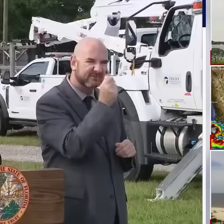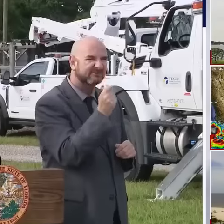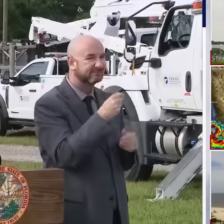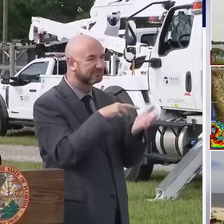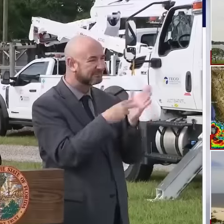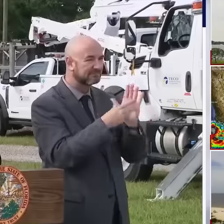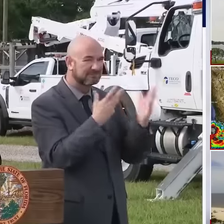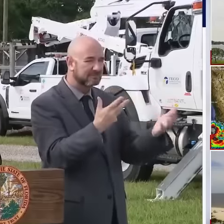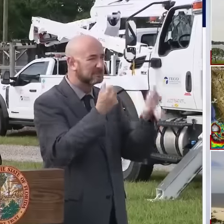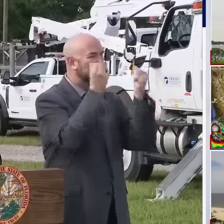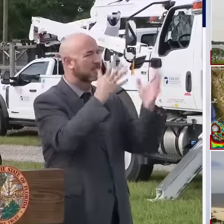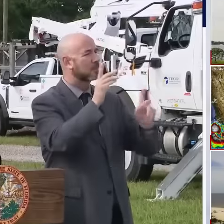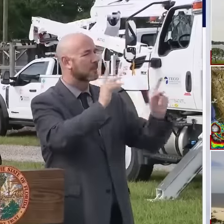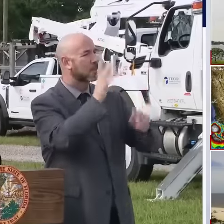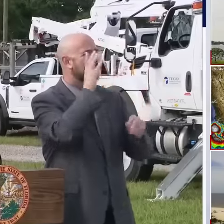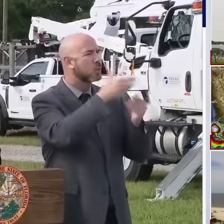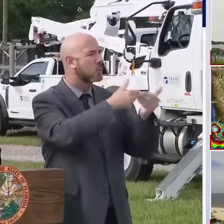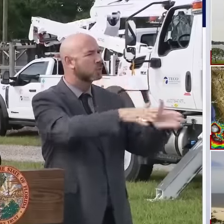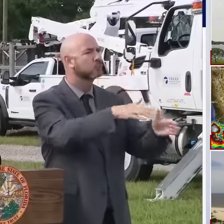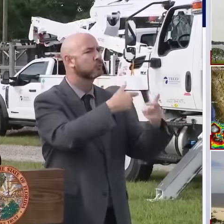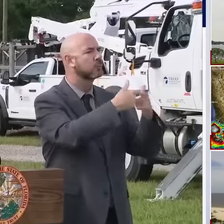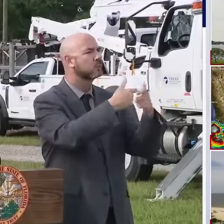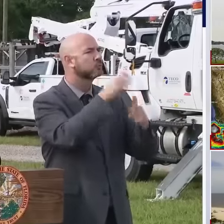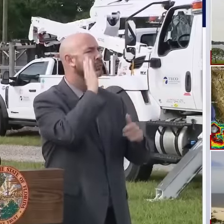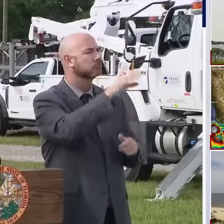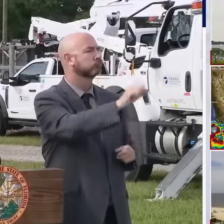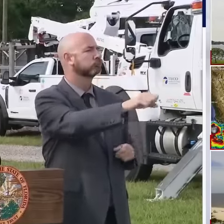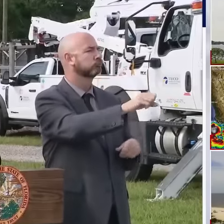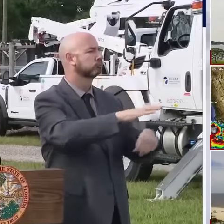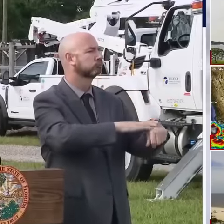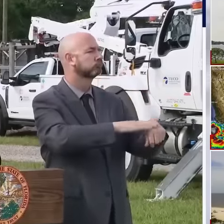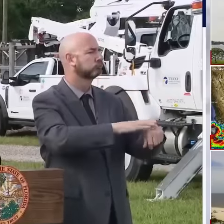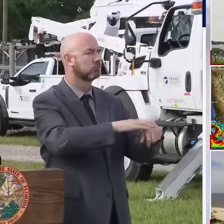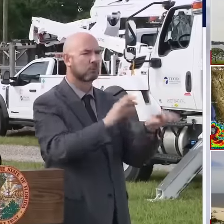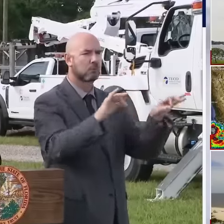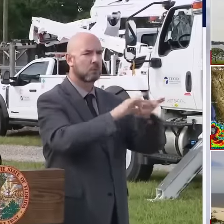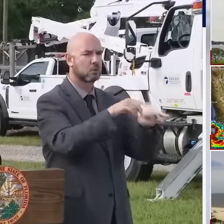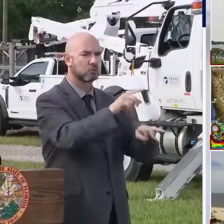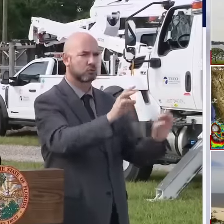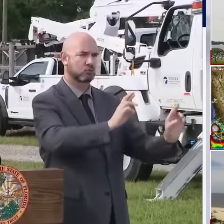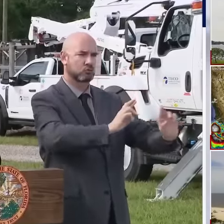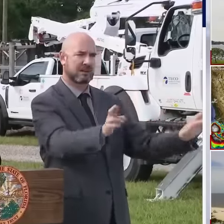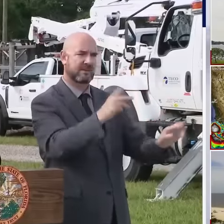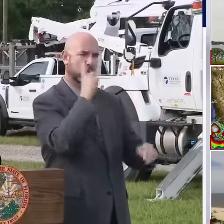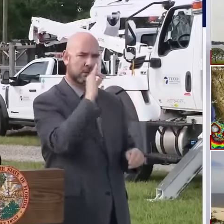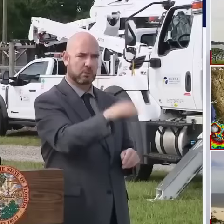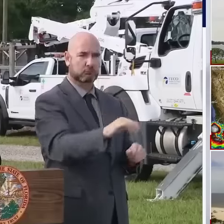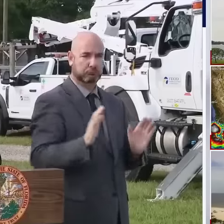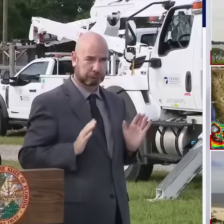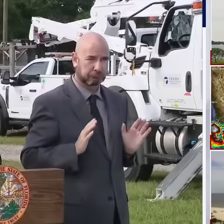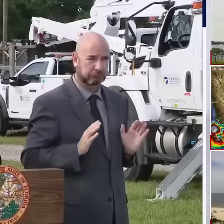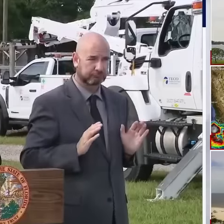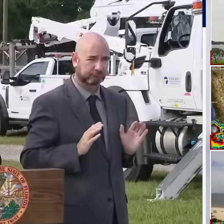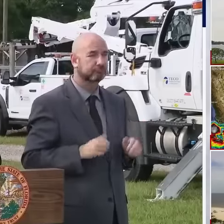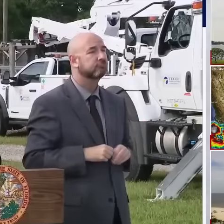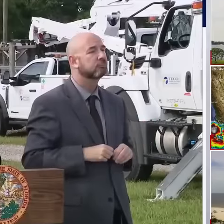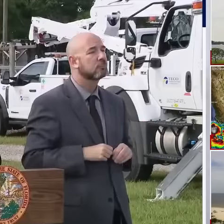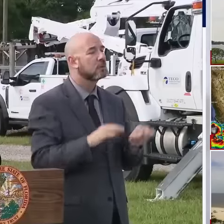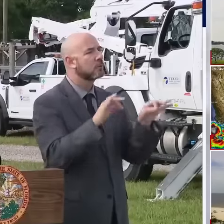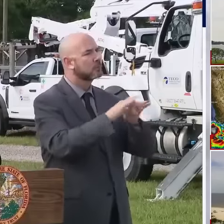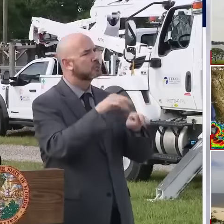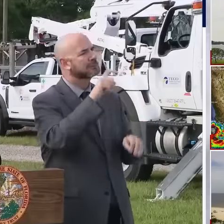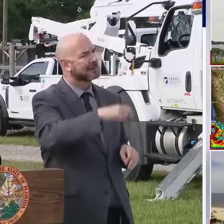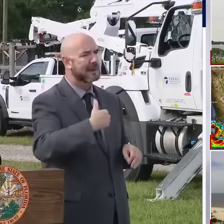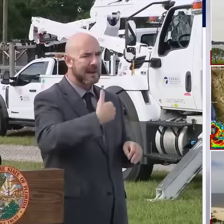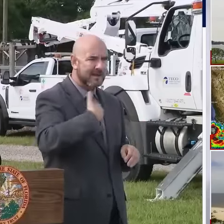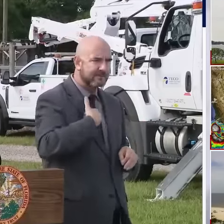are in the state. So just be prepared for that. Understand that that's something that could happen and have a plan in place so you're able to